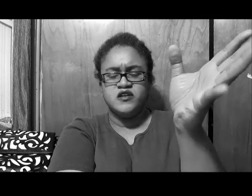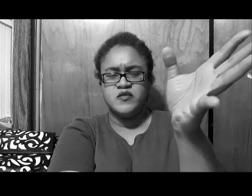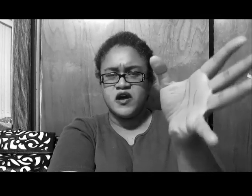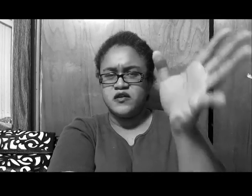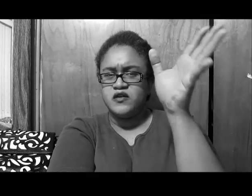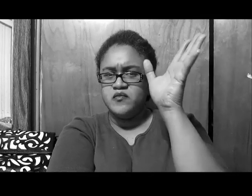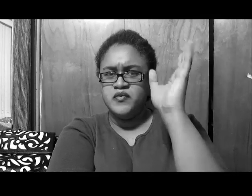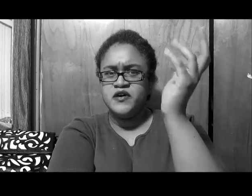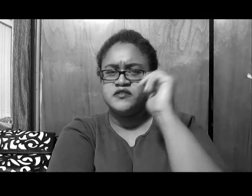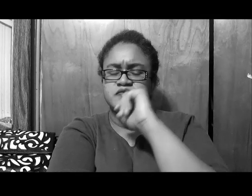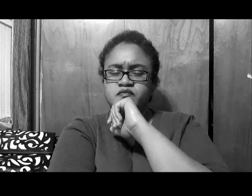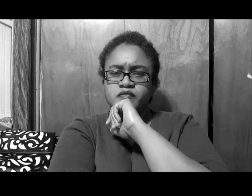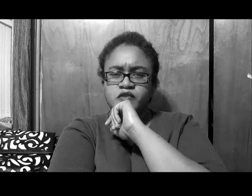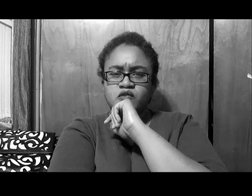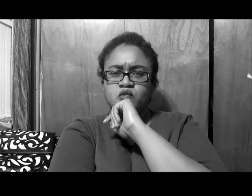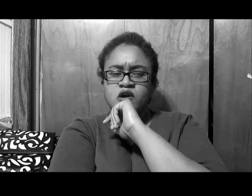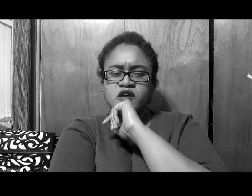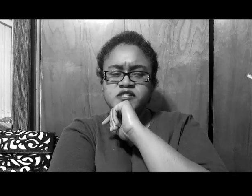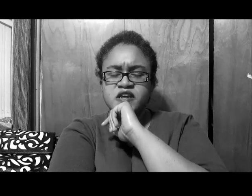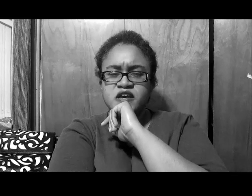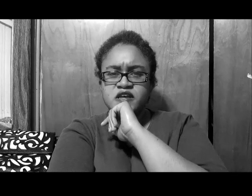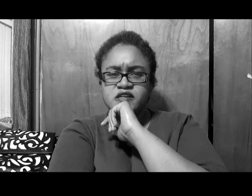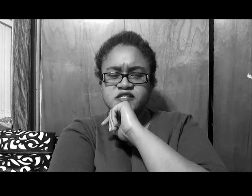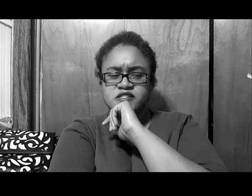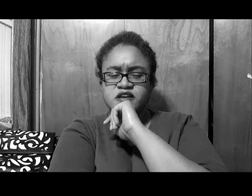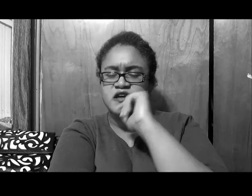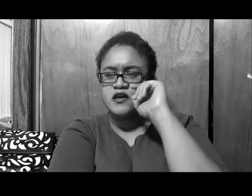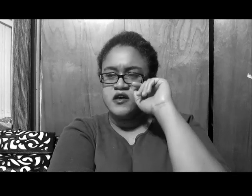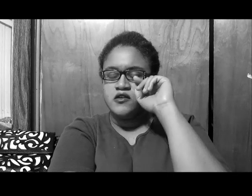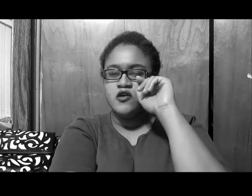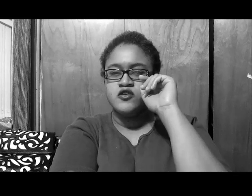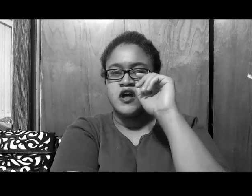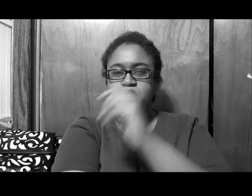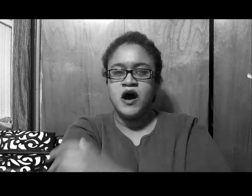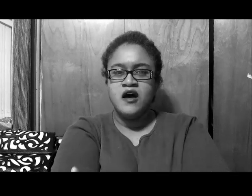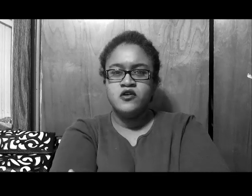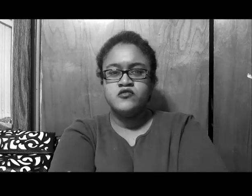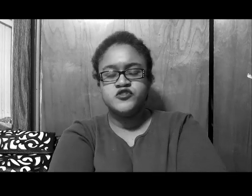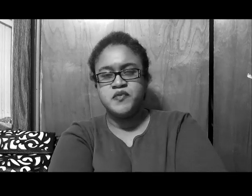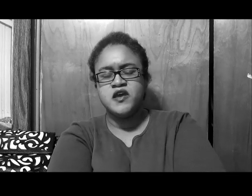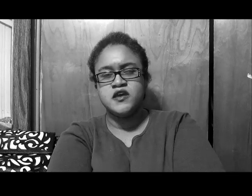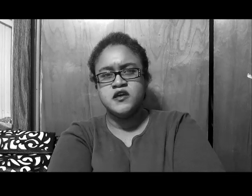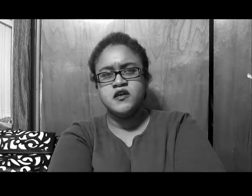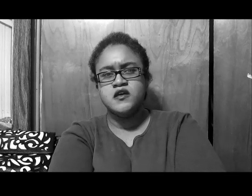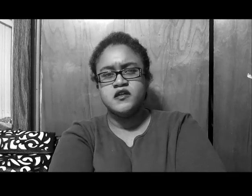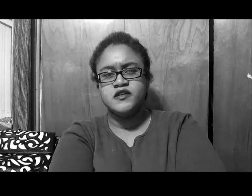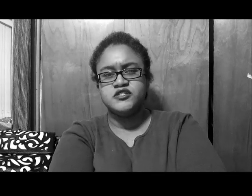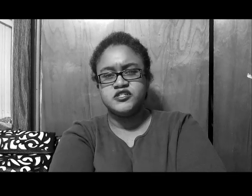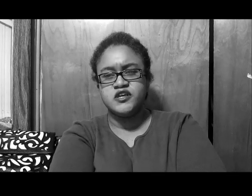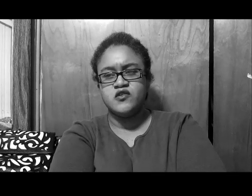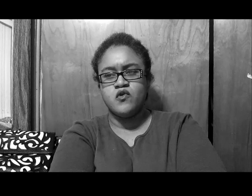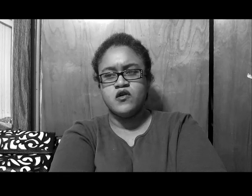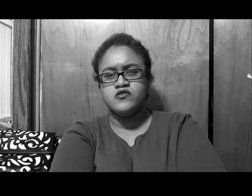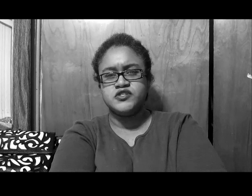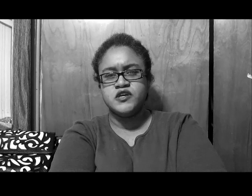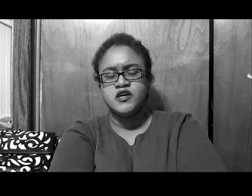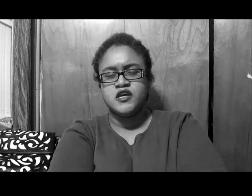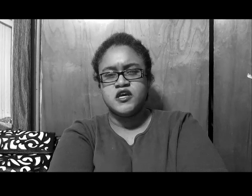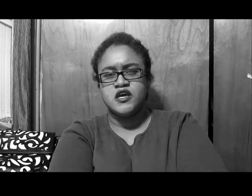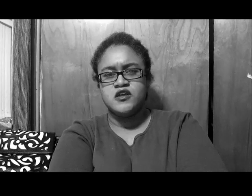never mind, but, what I'm saying is, is that, you know, you got Apollo speaking, and it's just getting worse, and